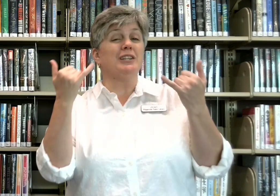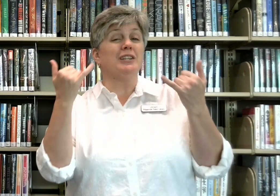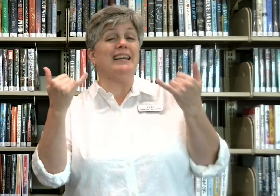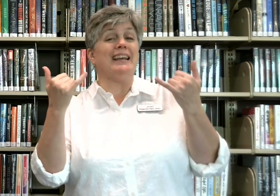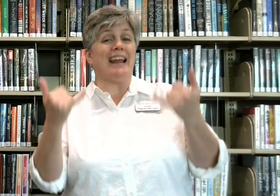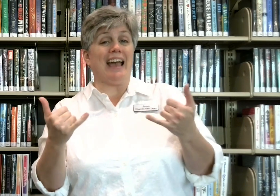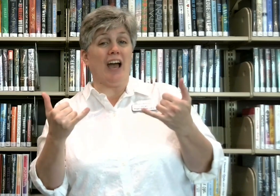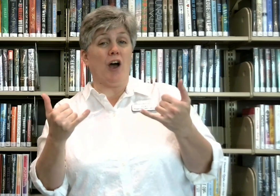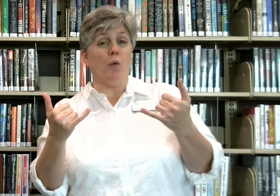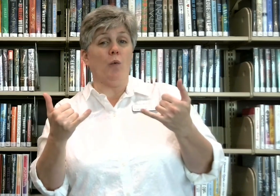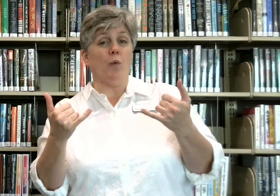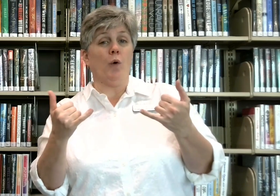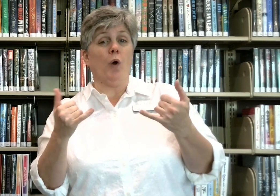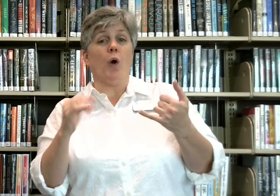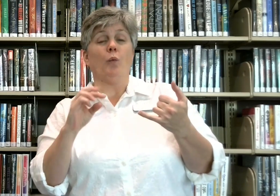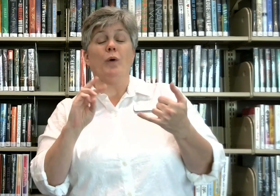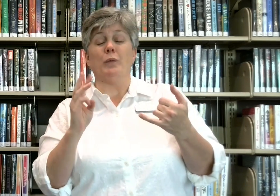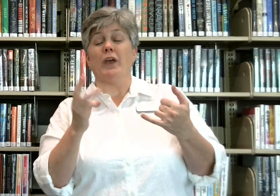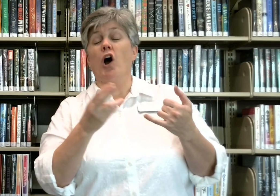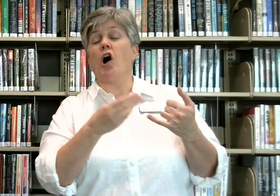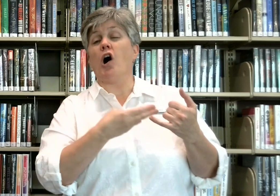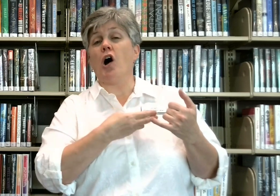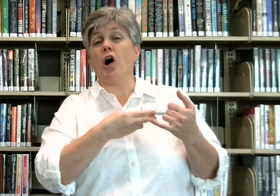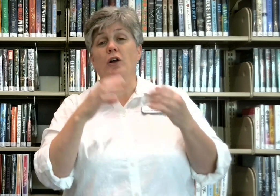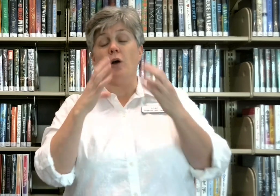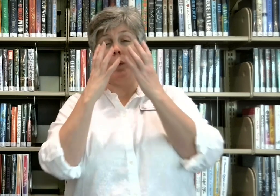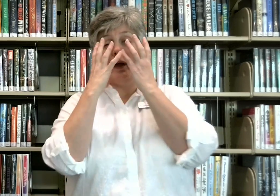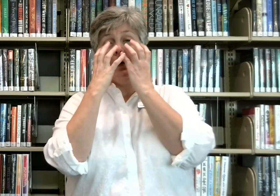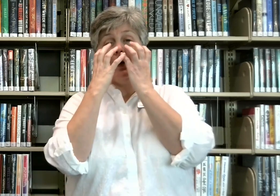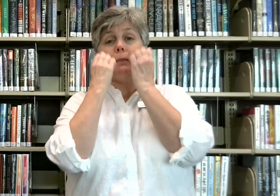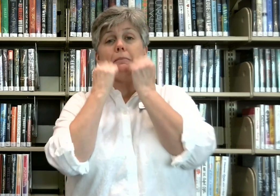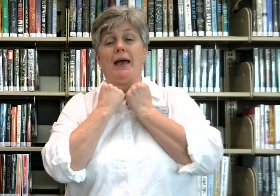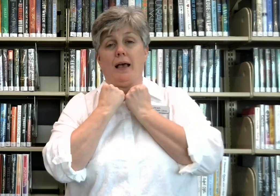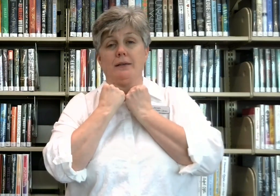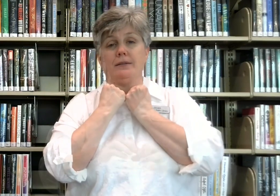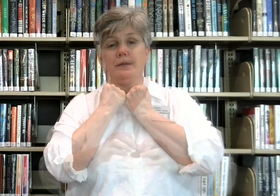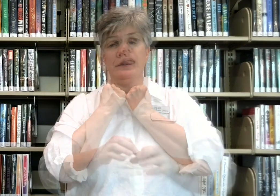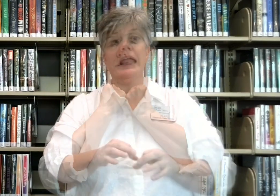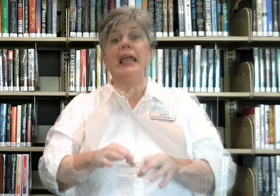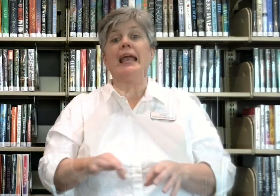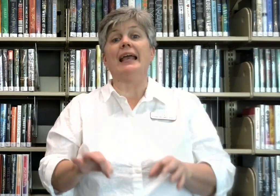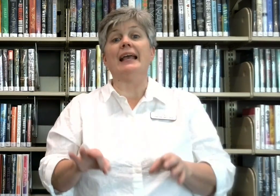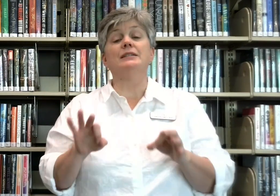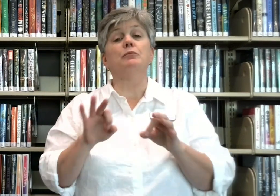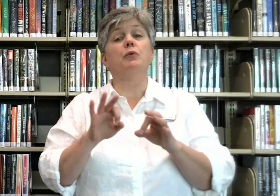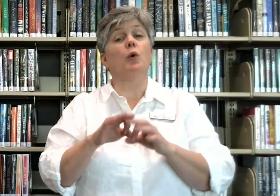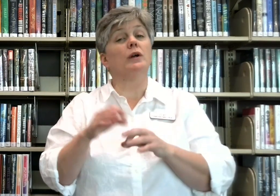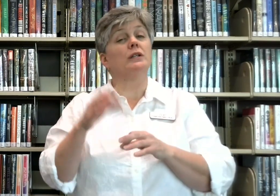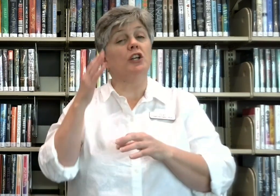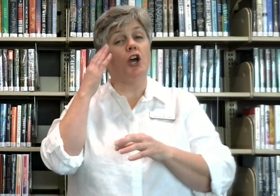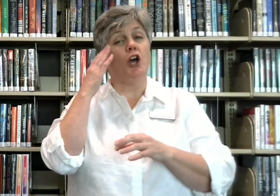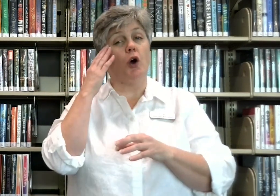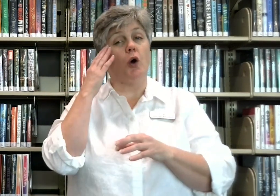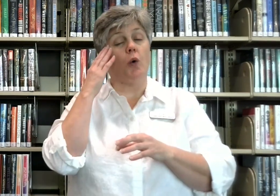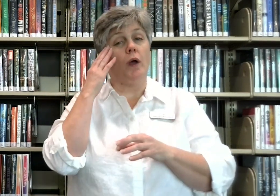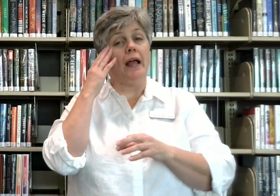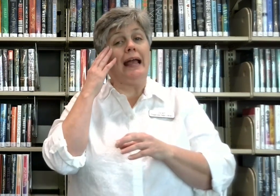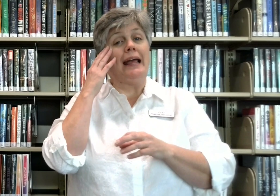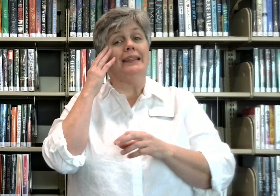now when we all are wearing masks. It's important to know that